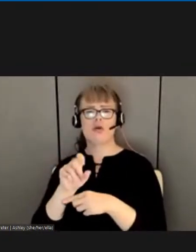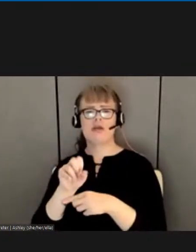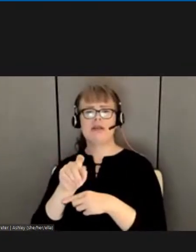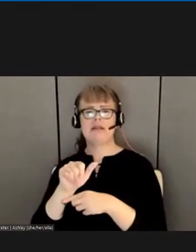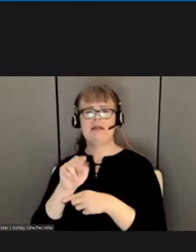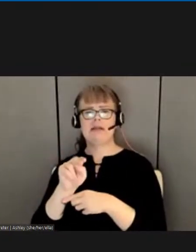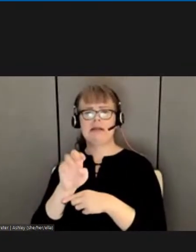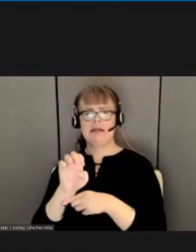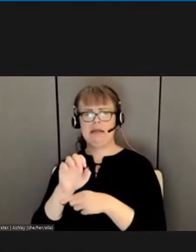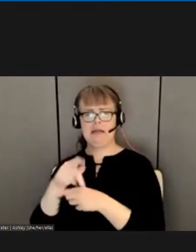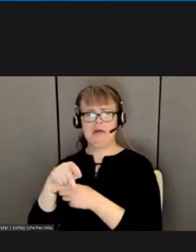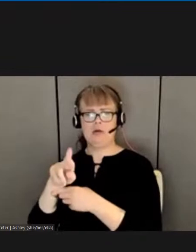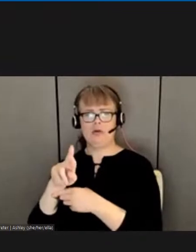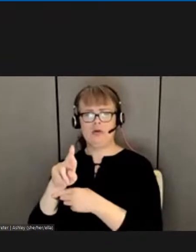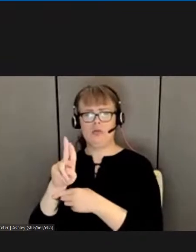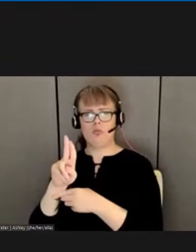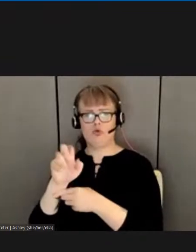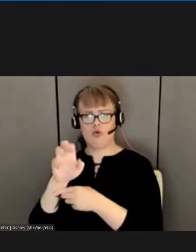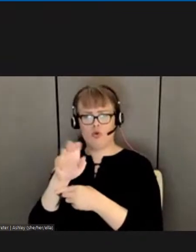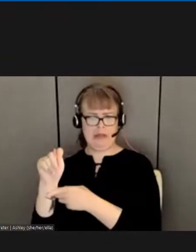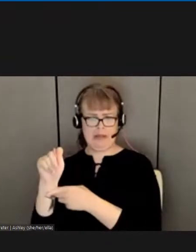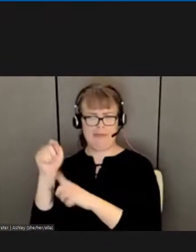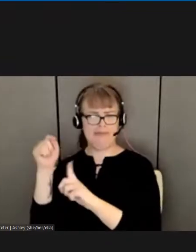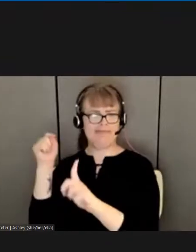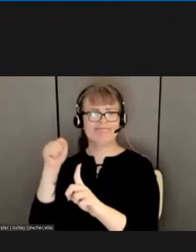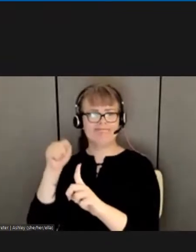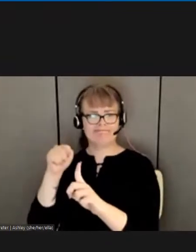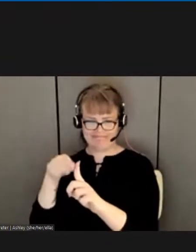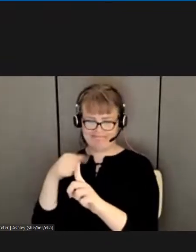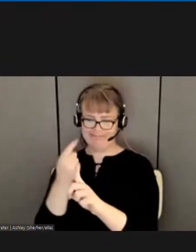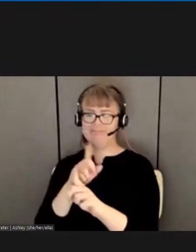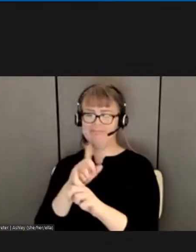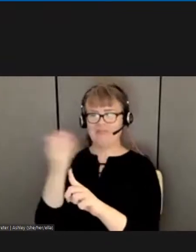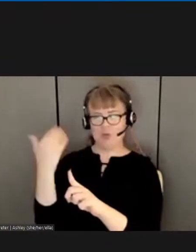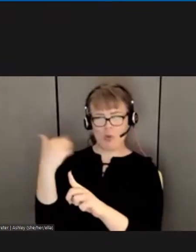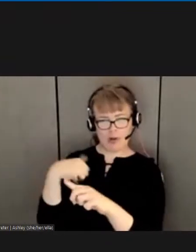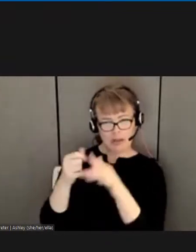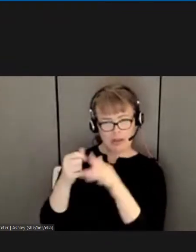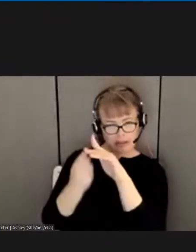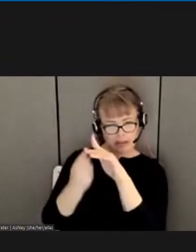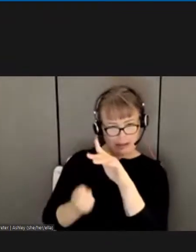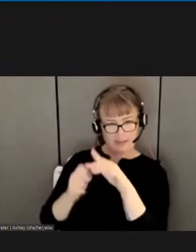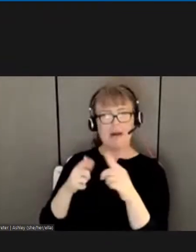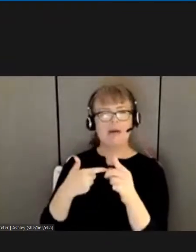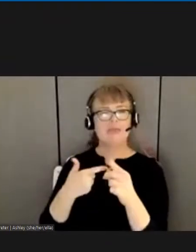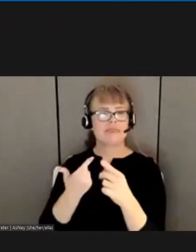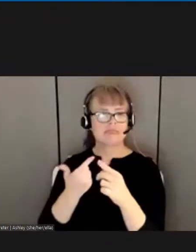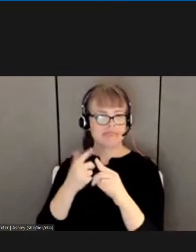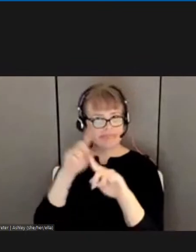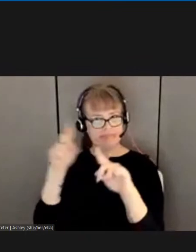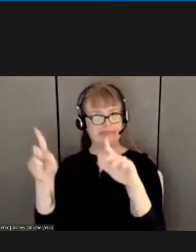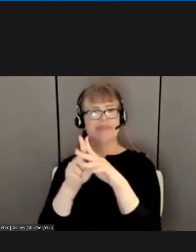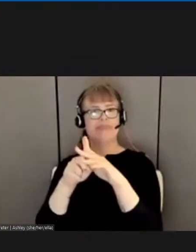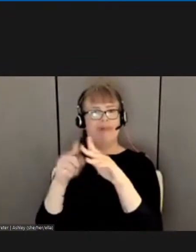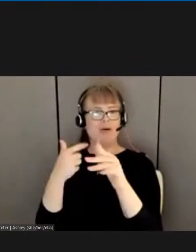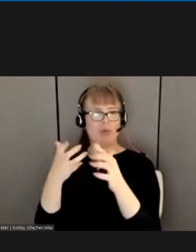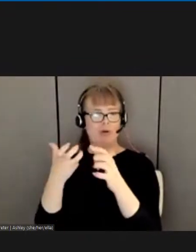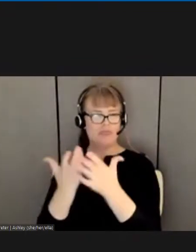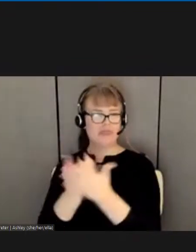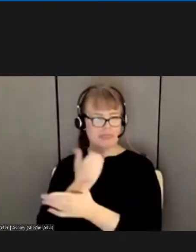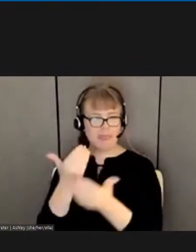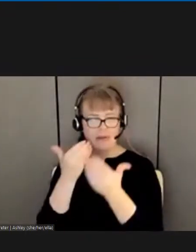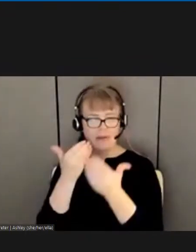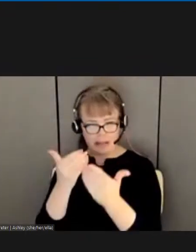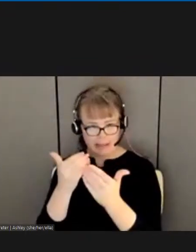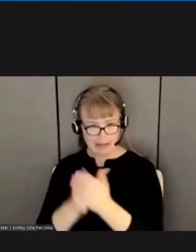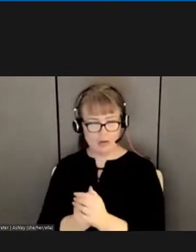didn't see it before i kind of slipped my mind but i want to thank her but here's what i want everybody to see between